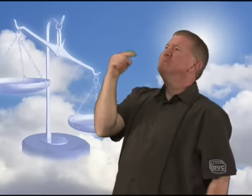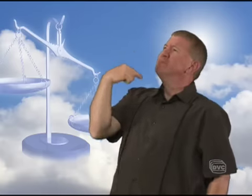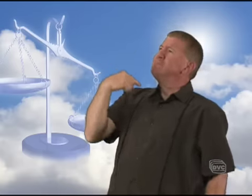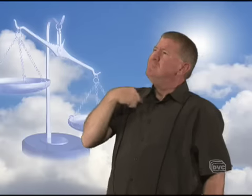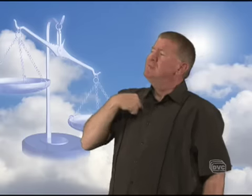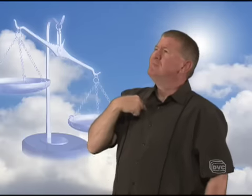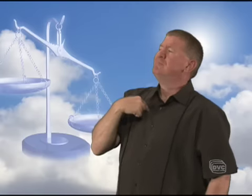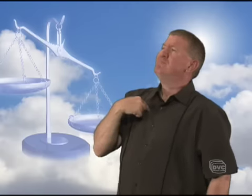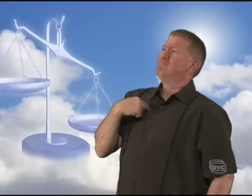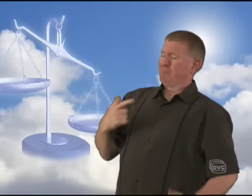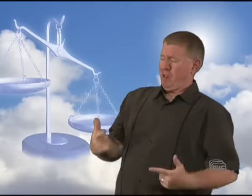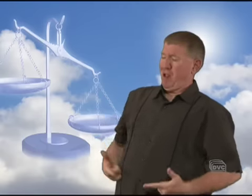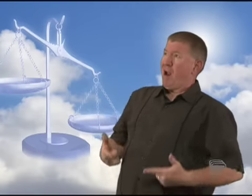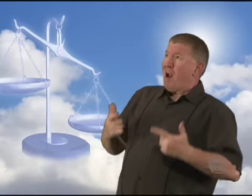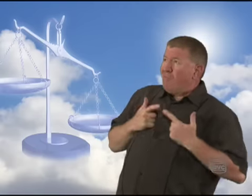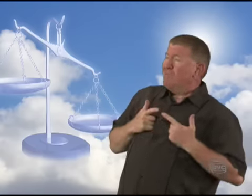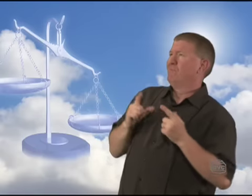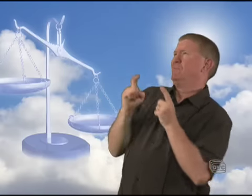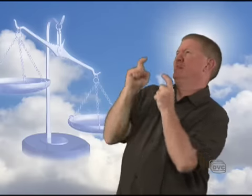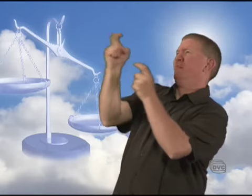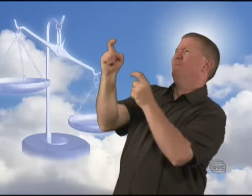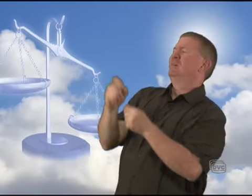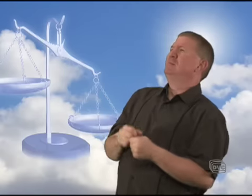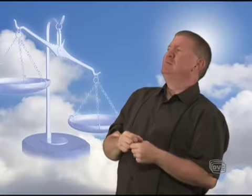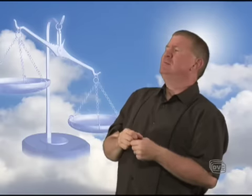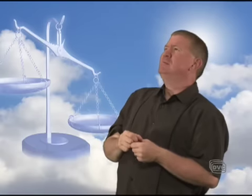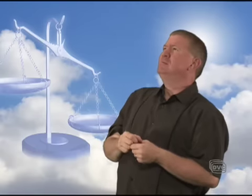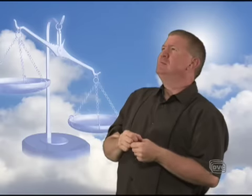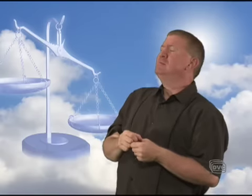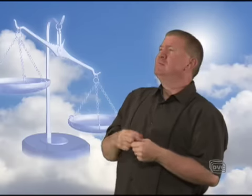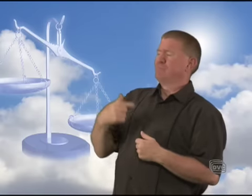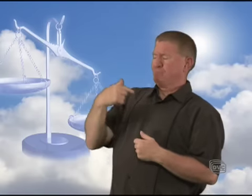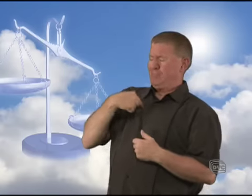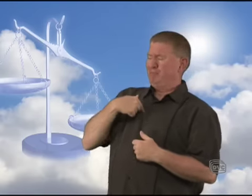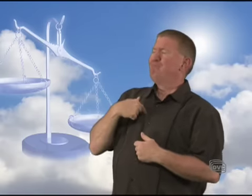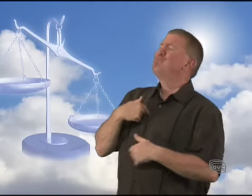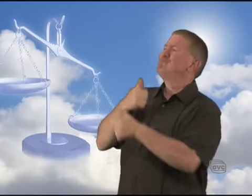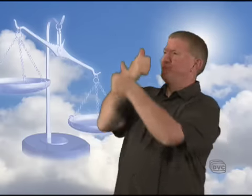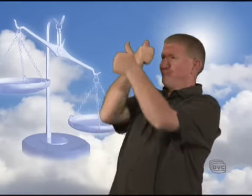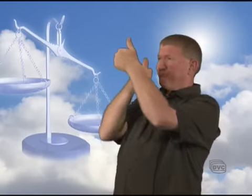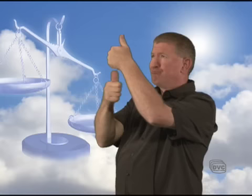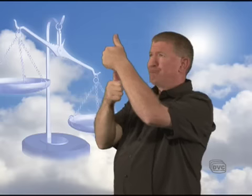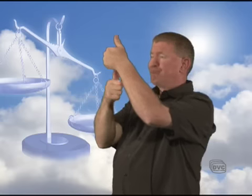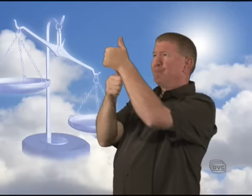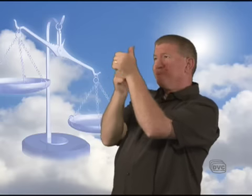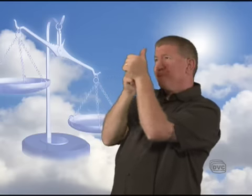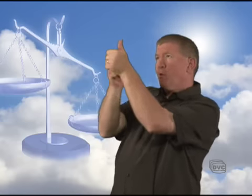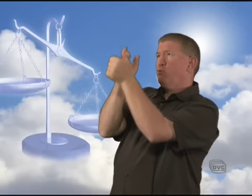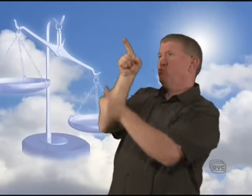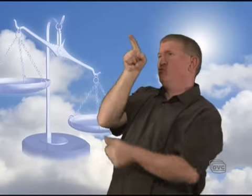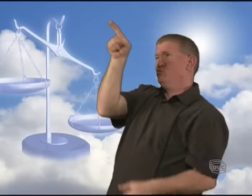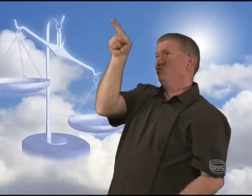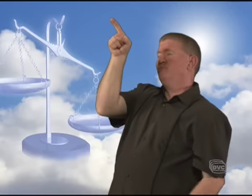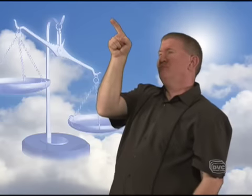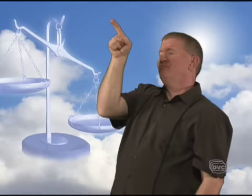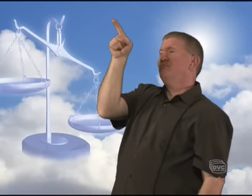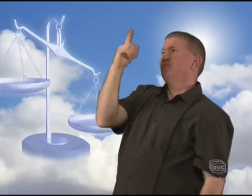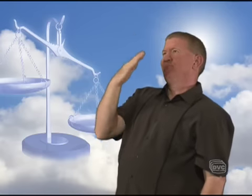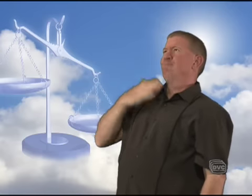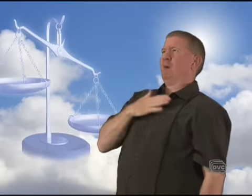Lord I give my life to you. I submit myself to follow you. I want